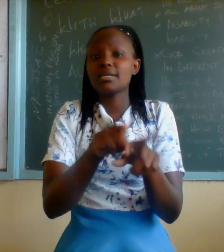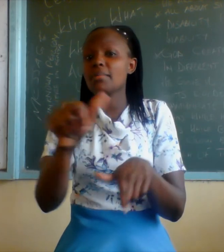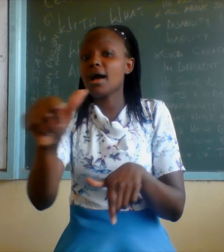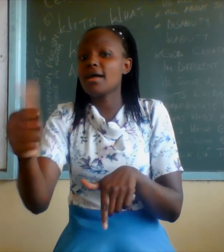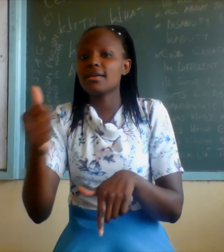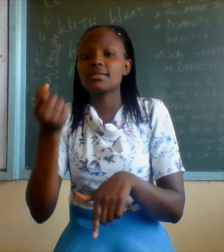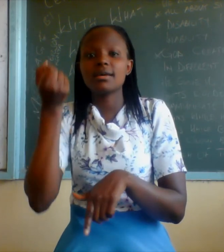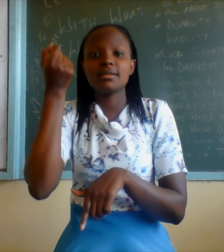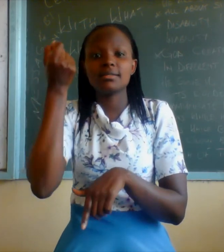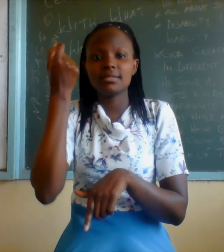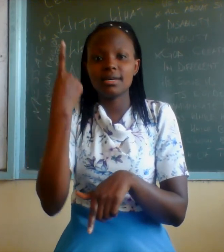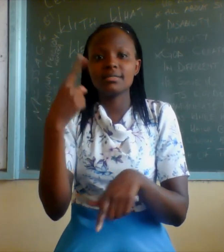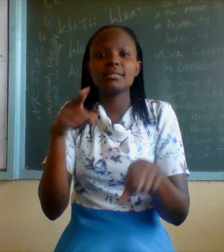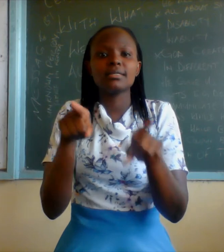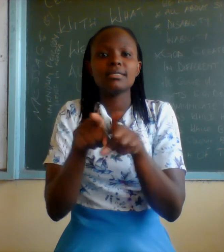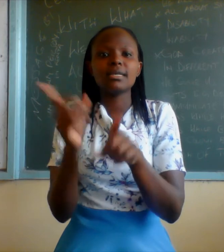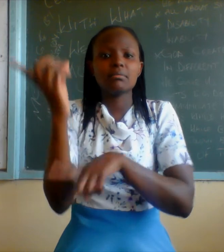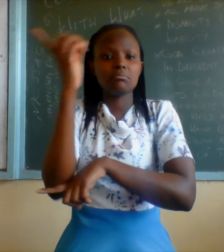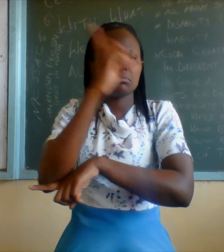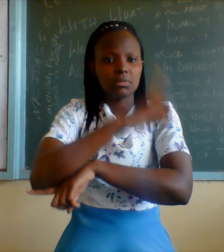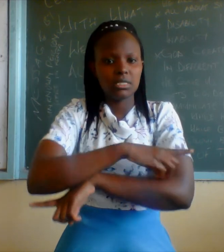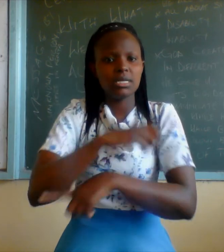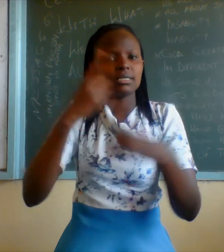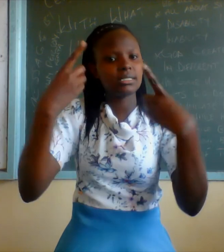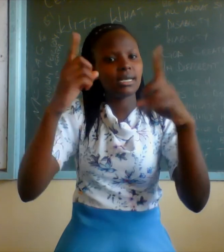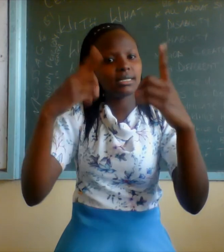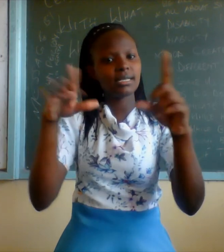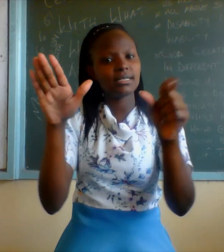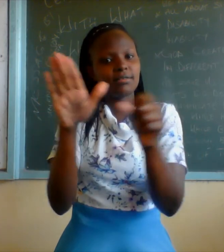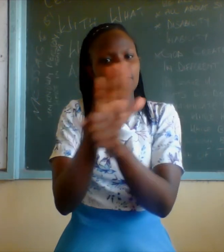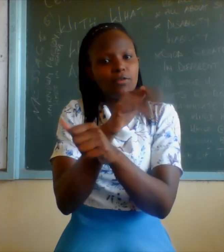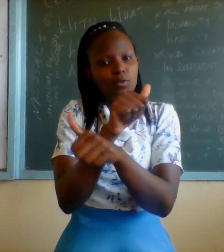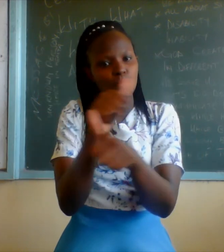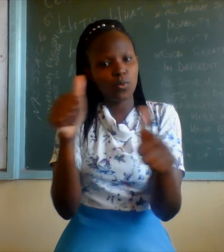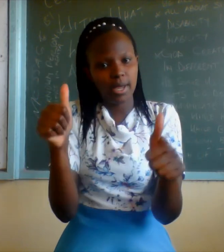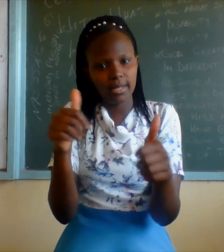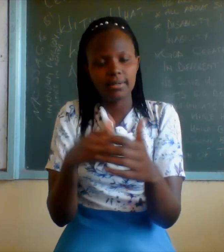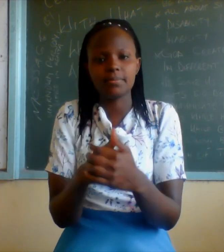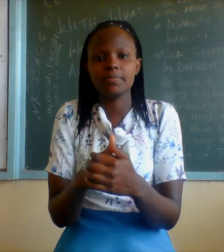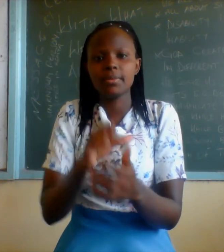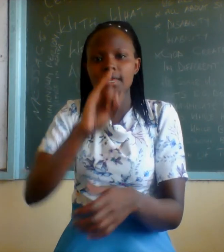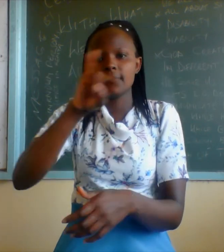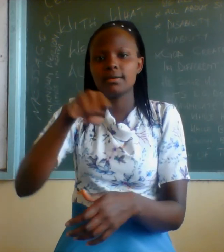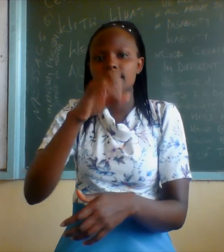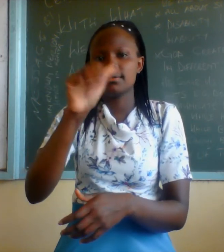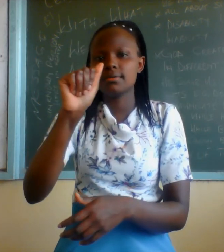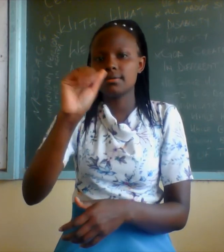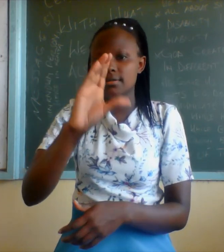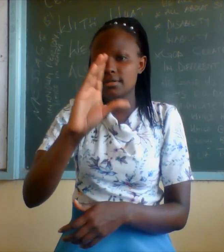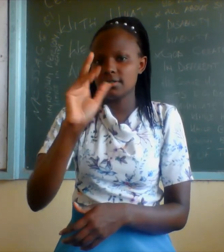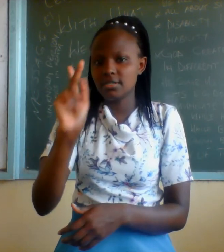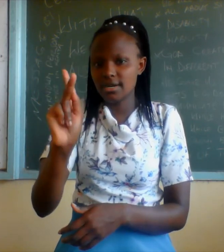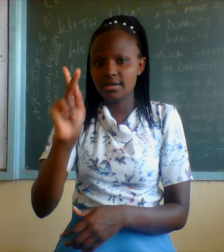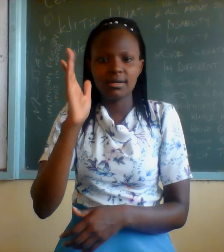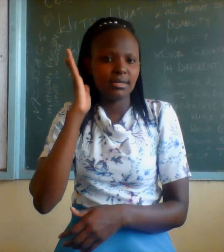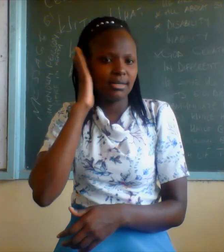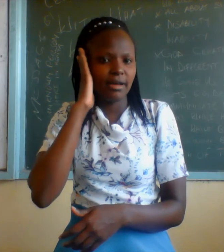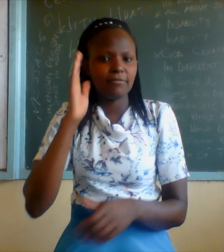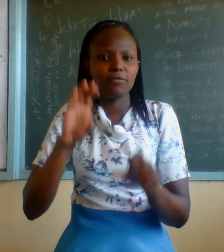that it was a very successful day. you, Jack. The deaf community today mourns